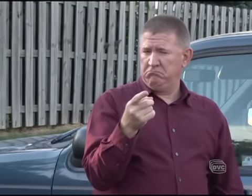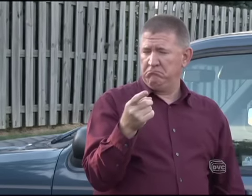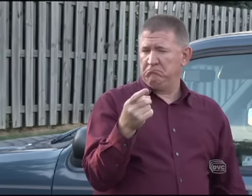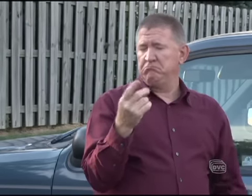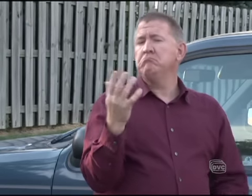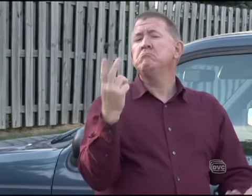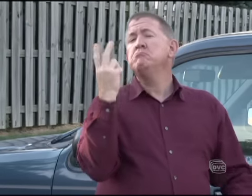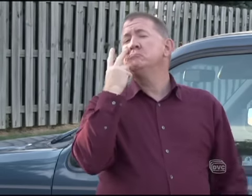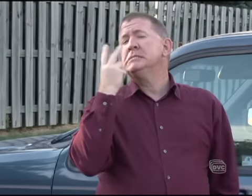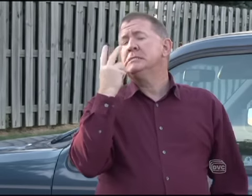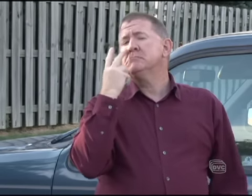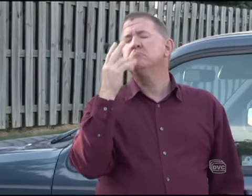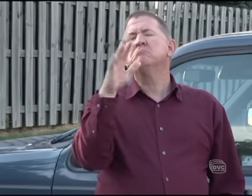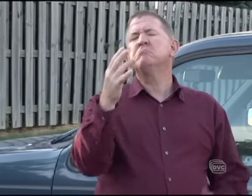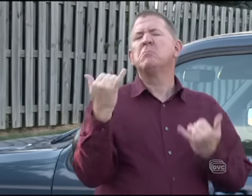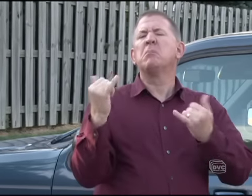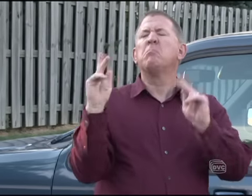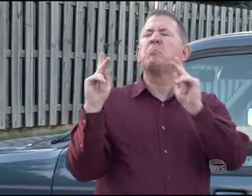Let's see what some other people say about that.